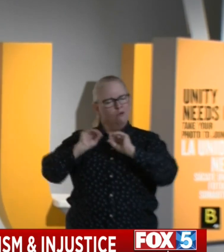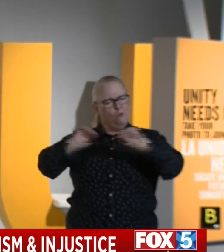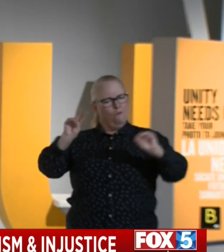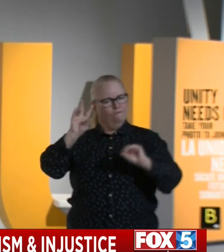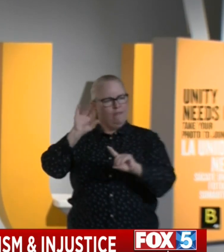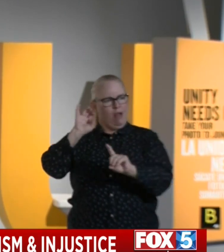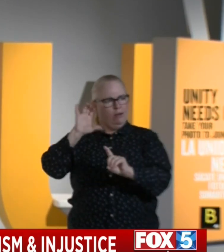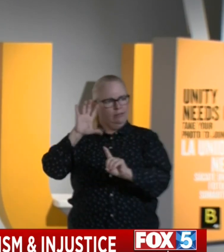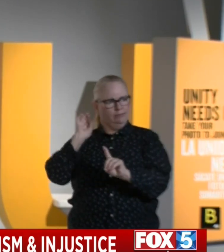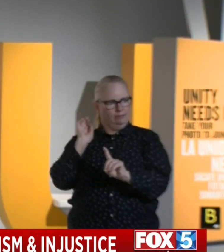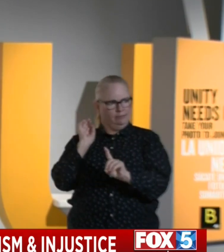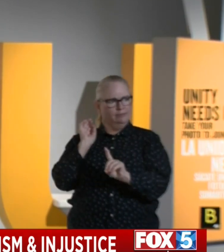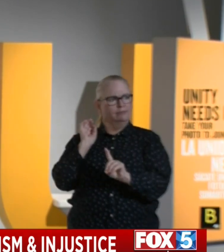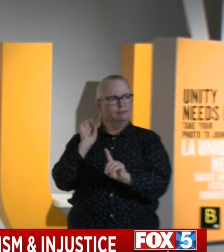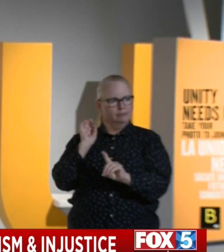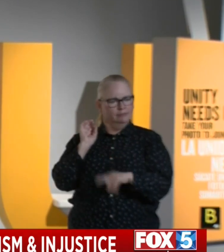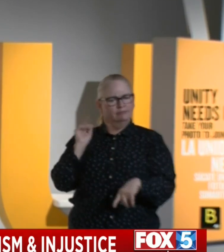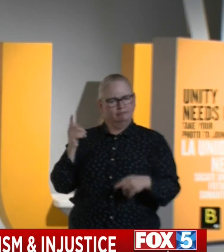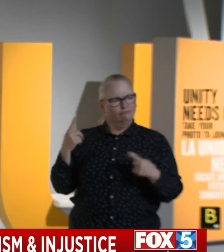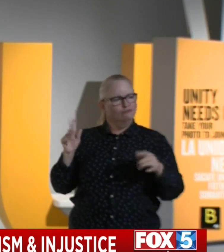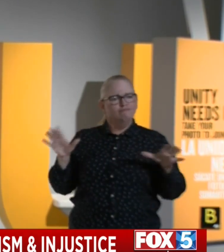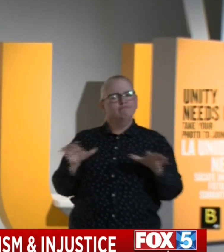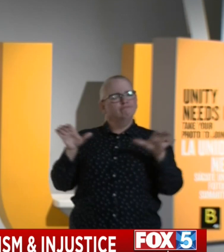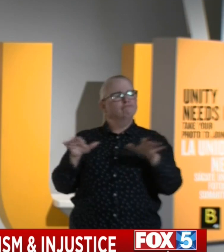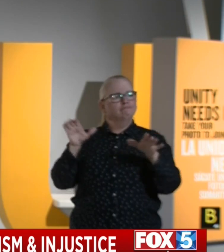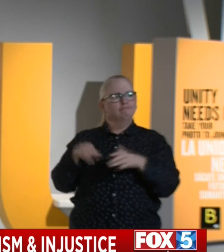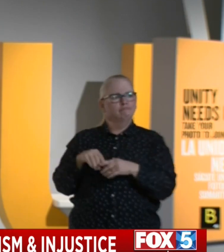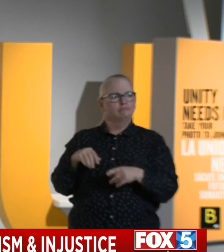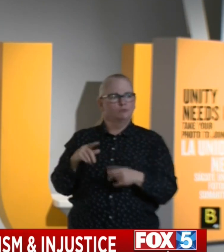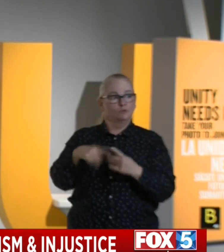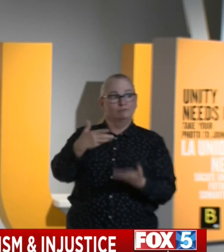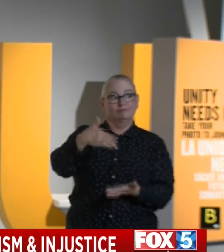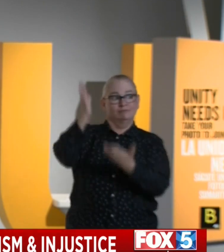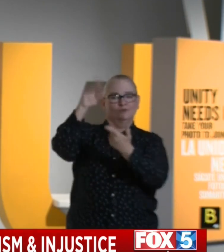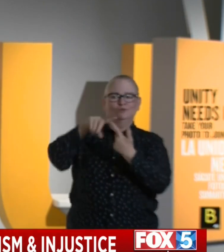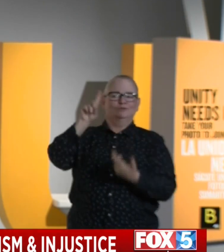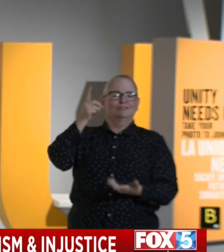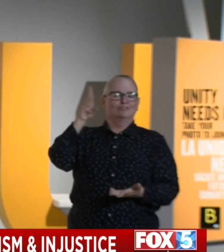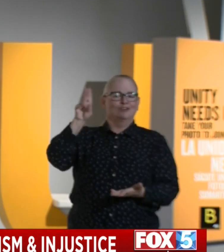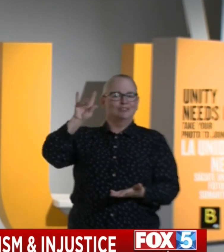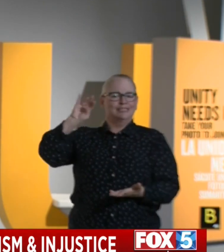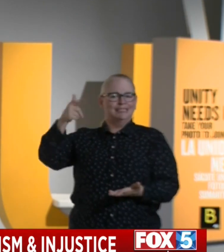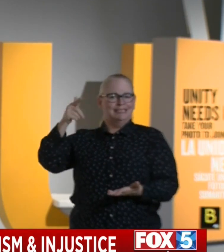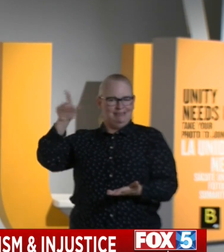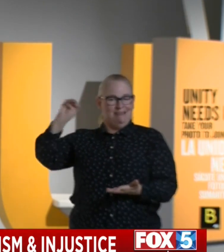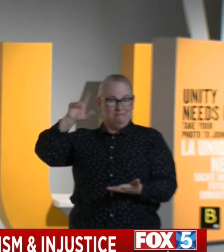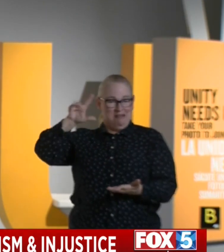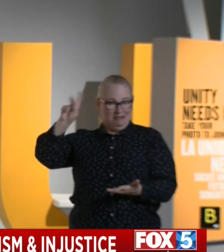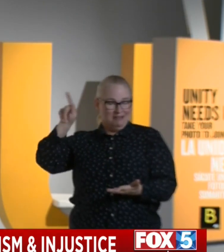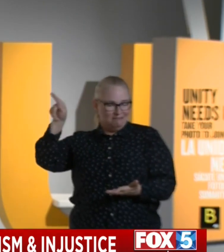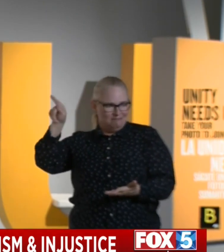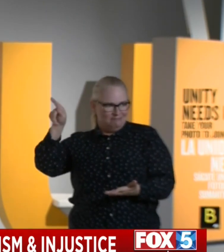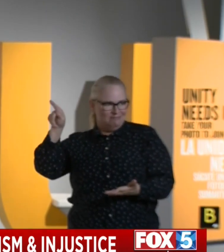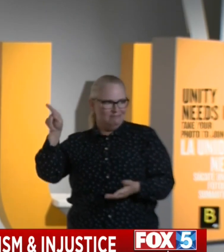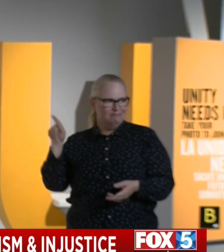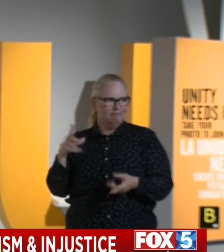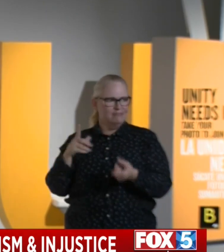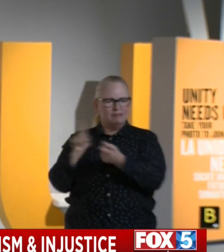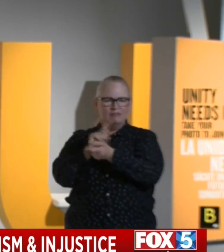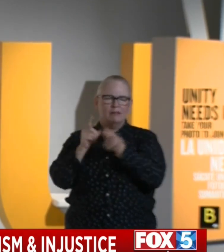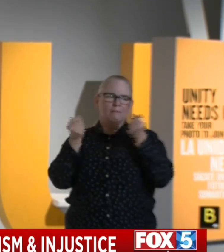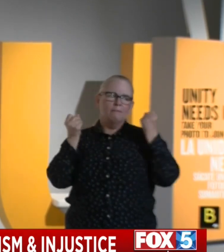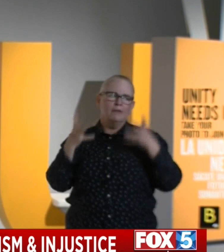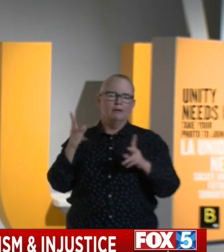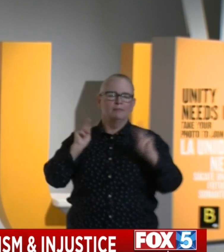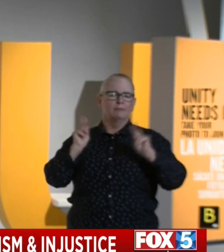of the consciousness of Dr. King. Met with him and leaders of Black Lives Matter, other leaders in the community, and had a